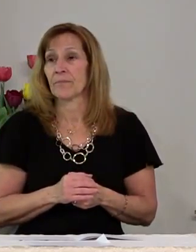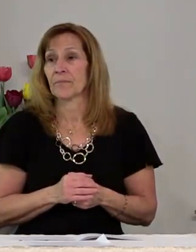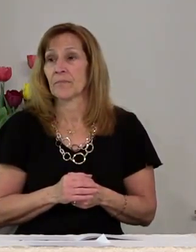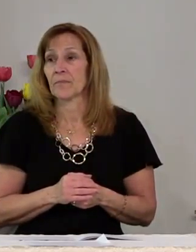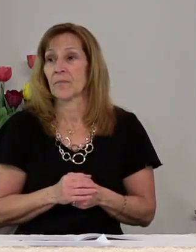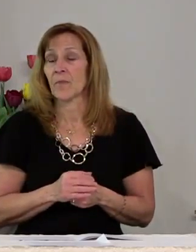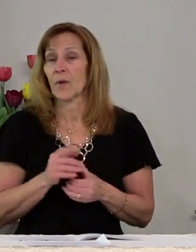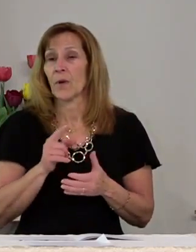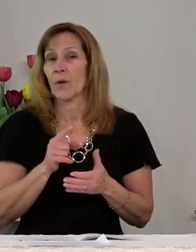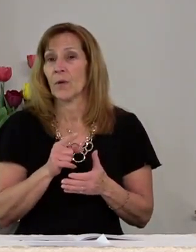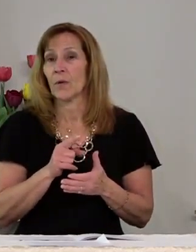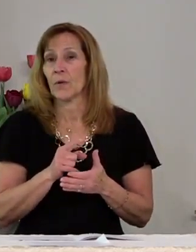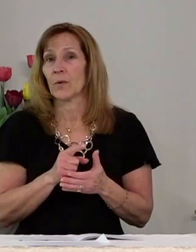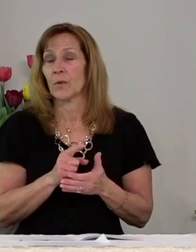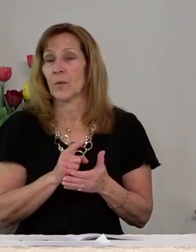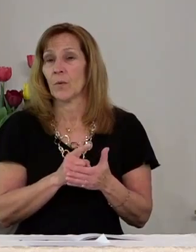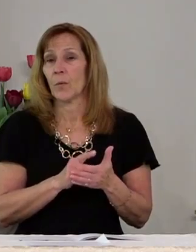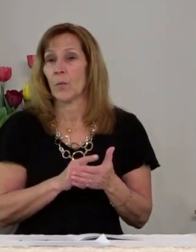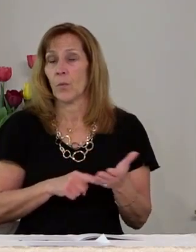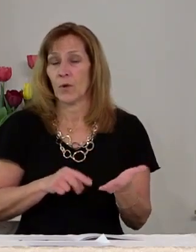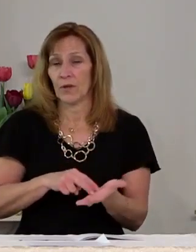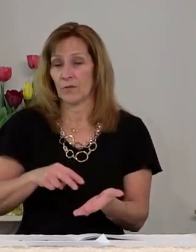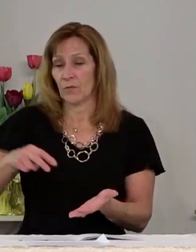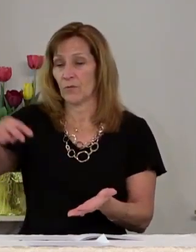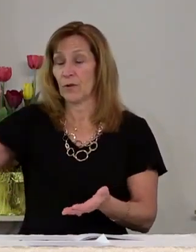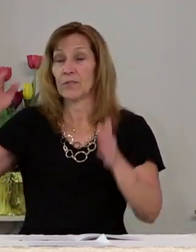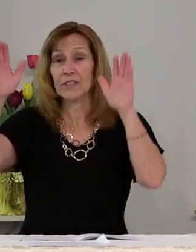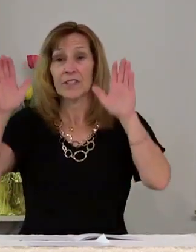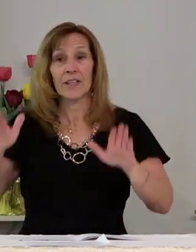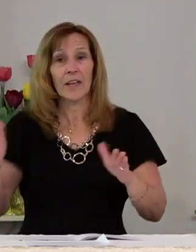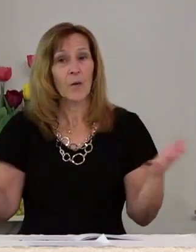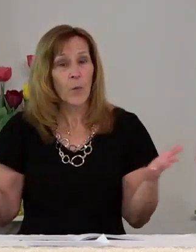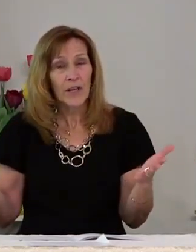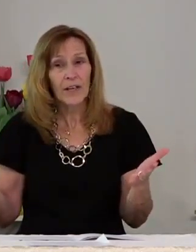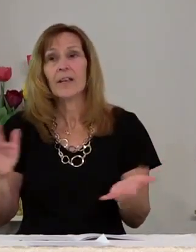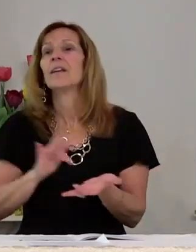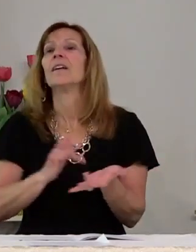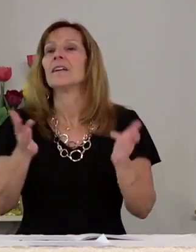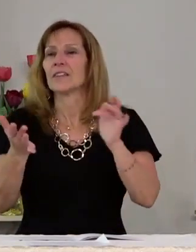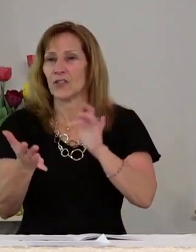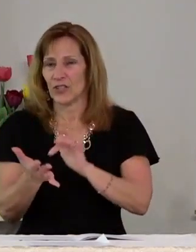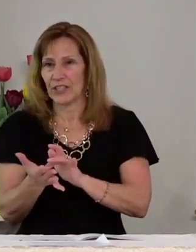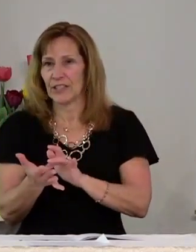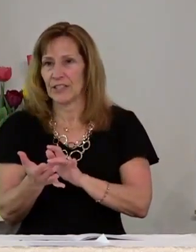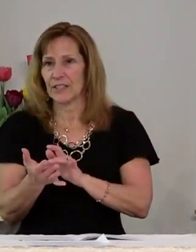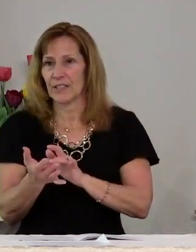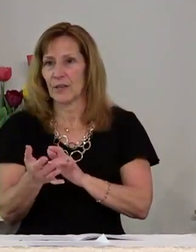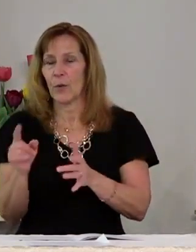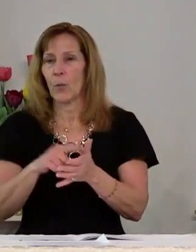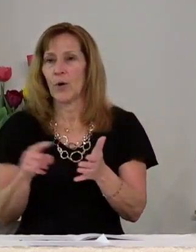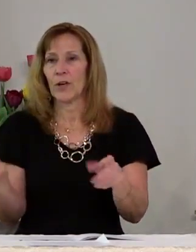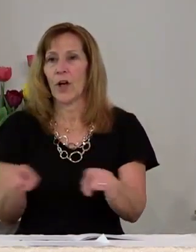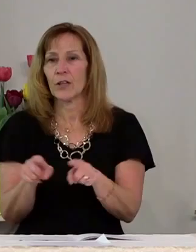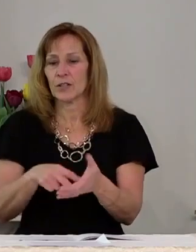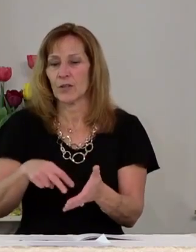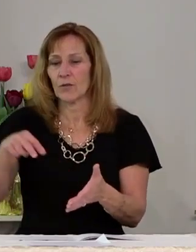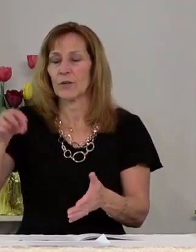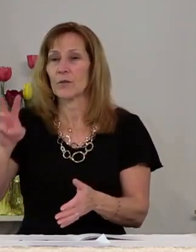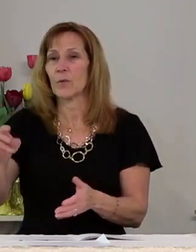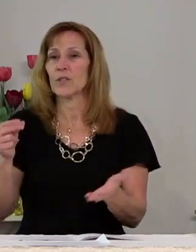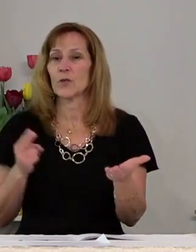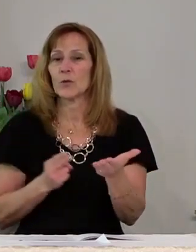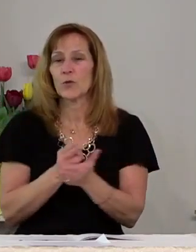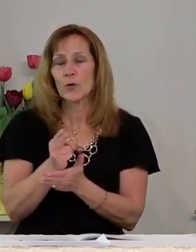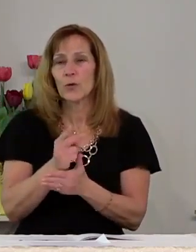What rose on Sunday was Jesus but what also rose was the truth